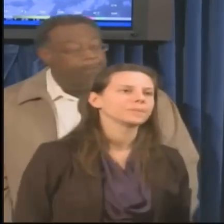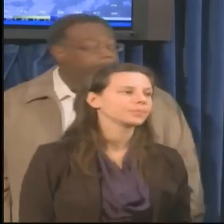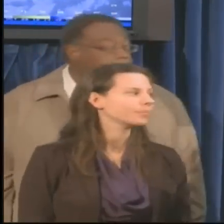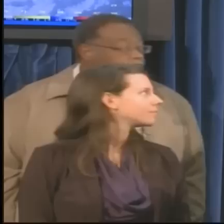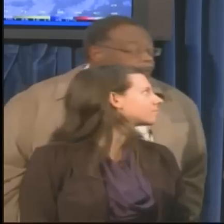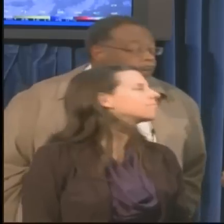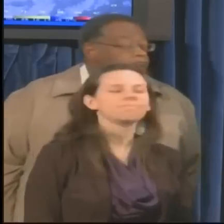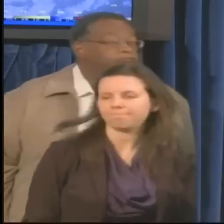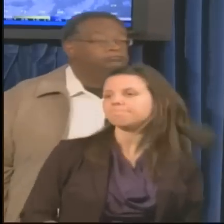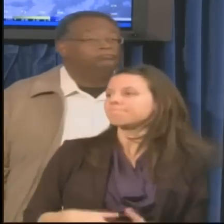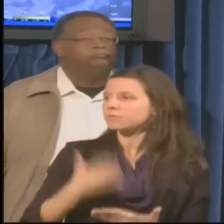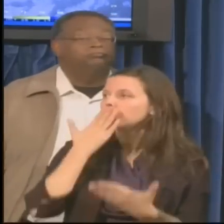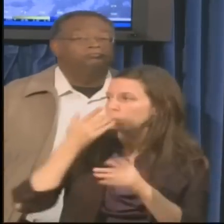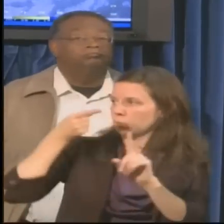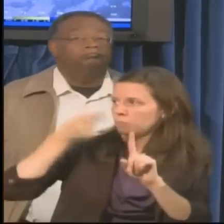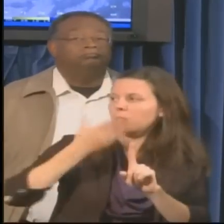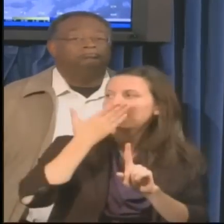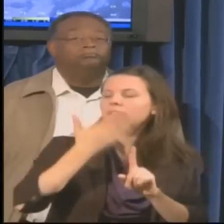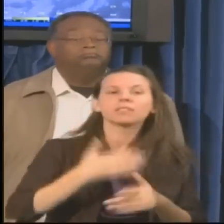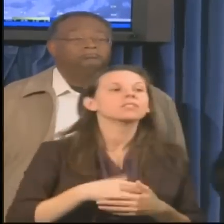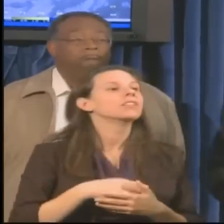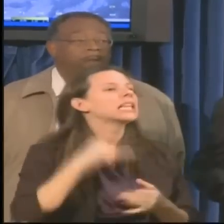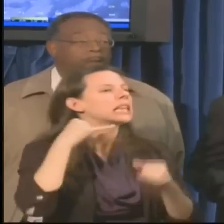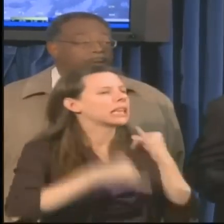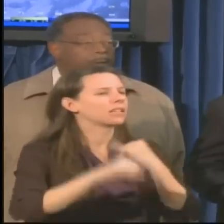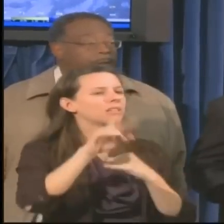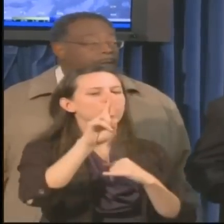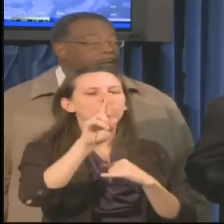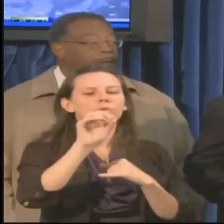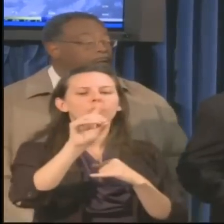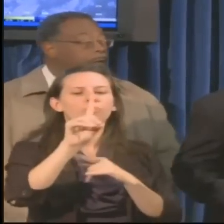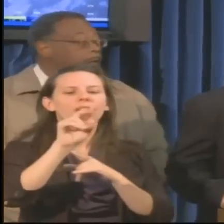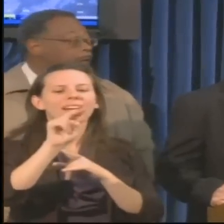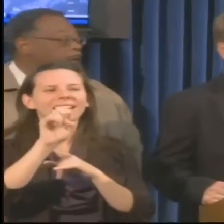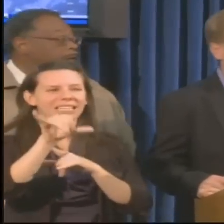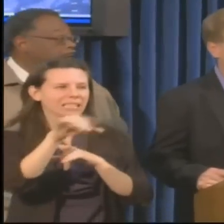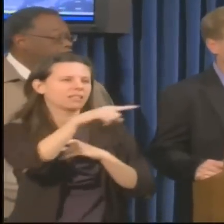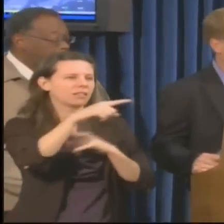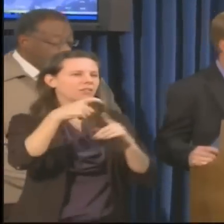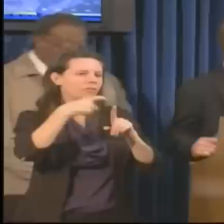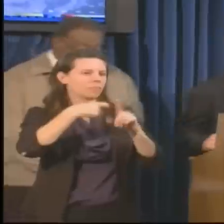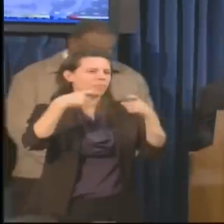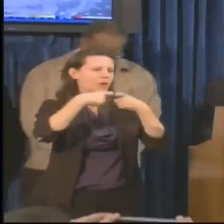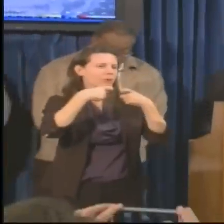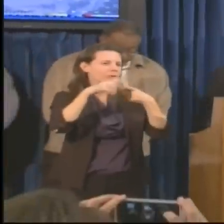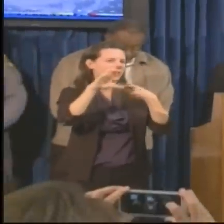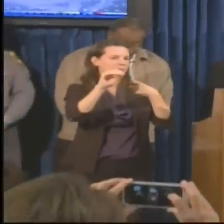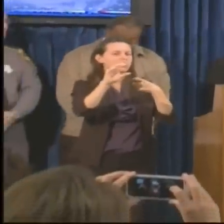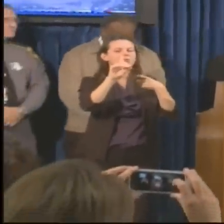Well said, Mr. Commissioner. And finally, Rodney Blevins from Dominion will give us an update on power.